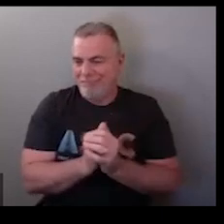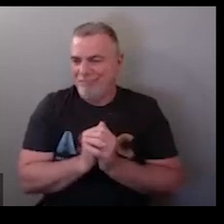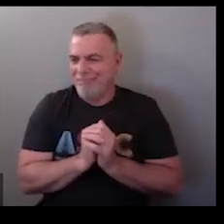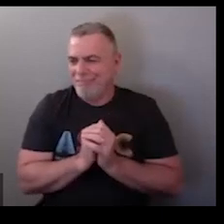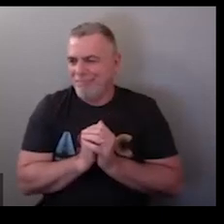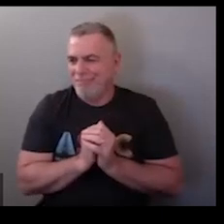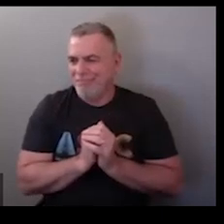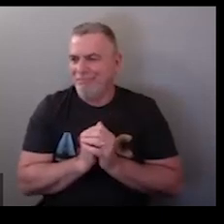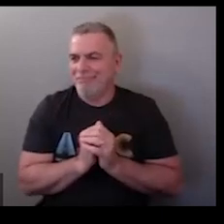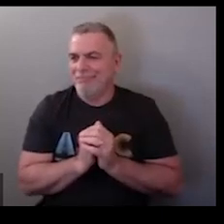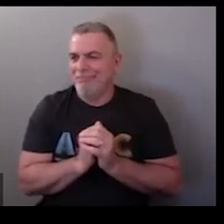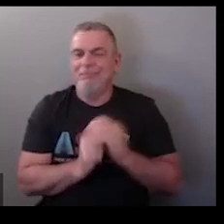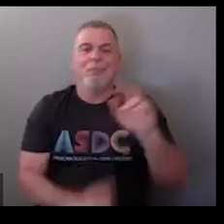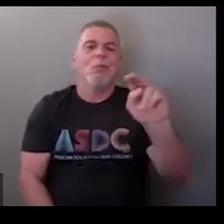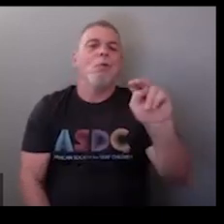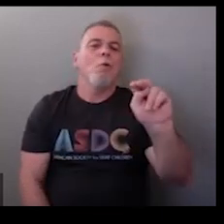fingers